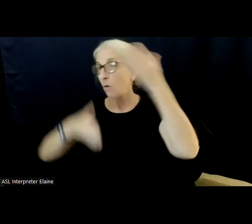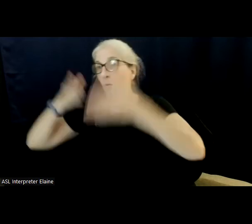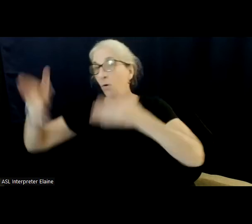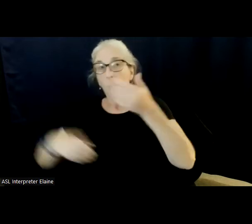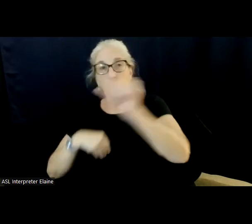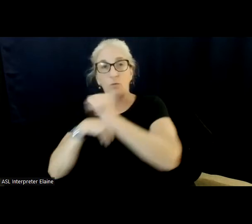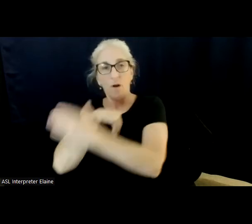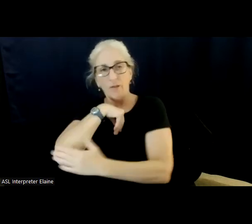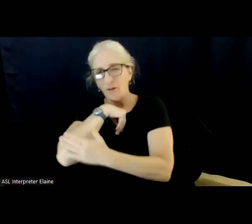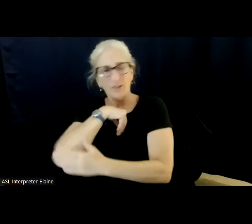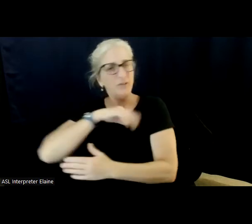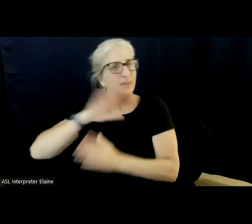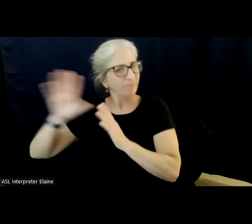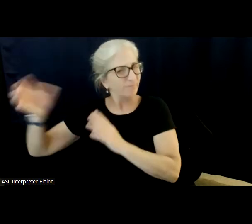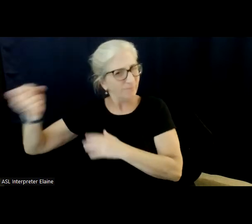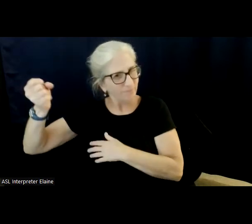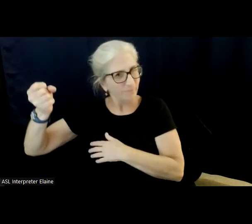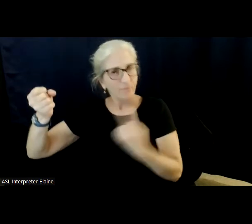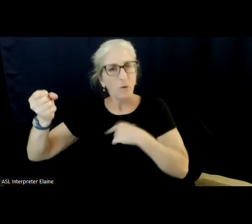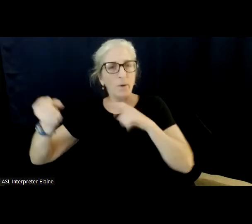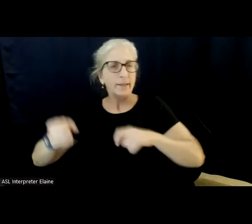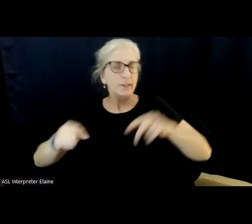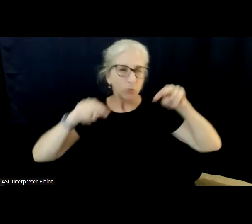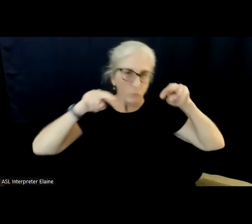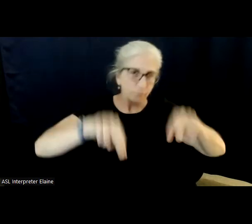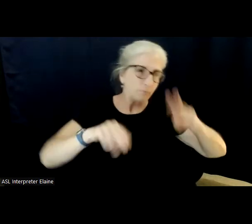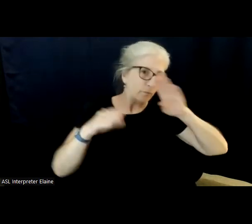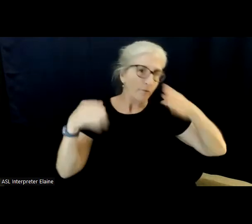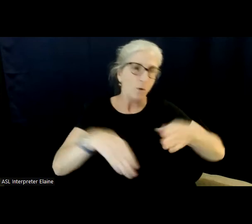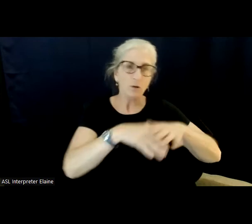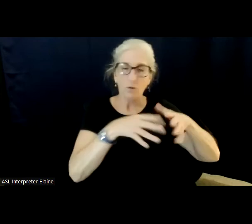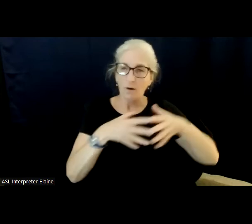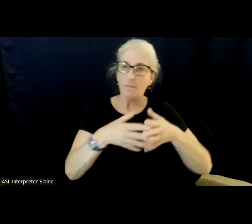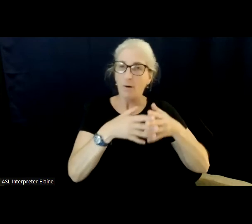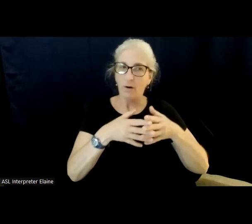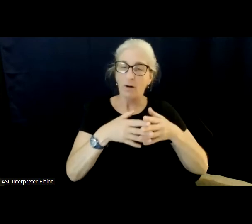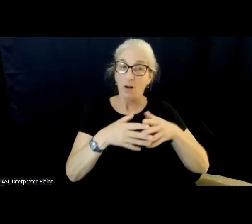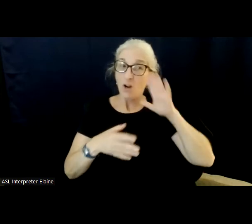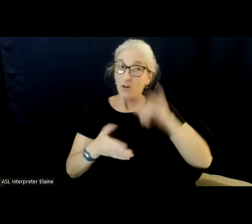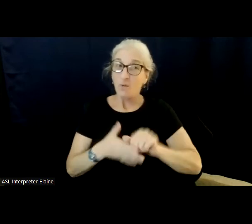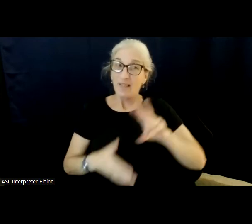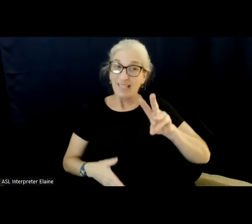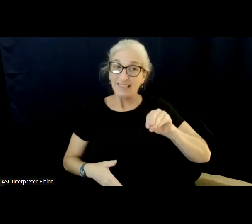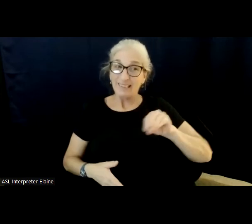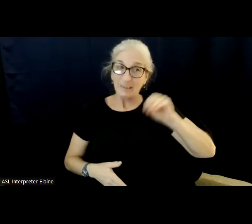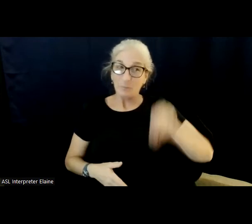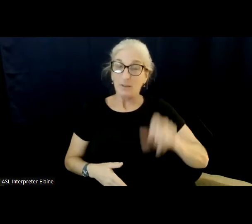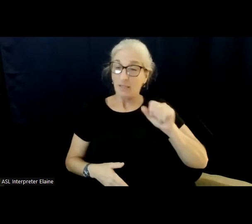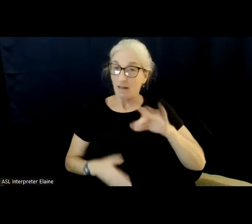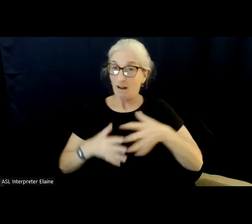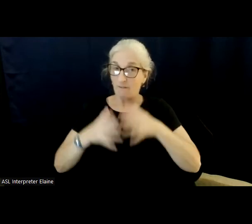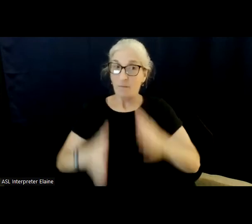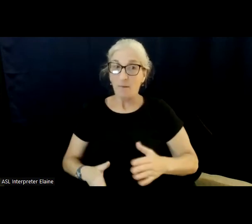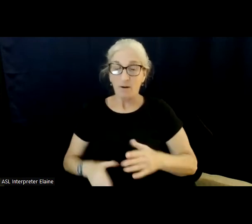America is buckling at the seams. More, you know, there's a figure that I saw where 60% of Americans are living paycheck to paycheck.